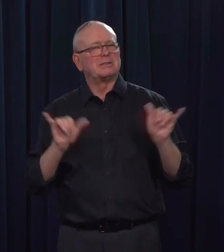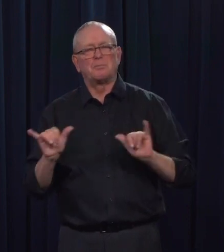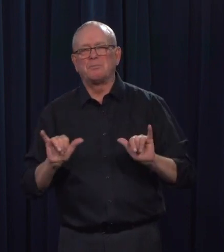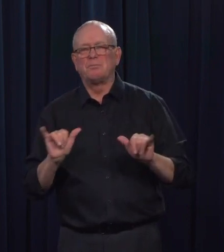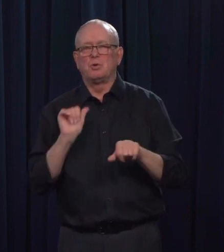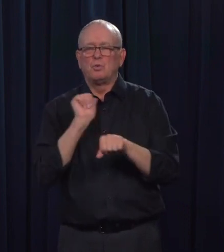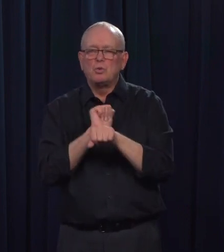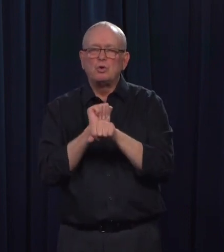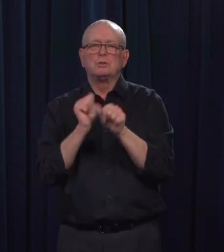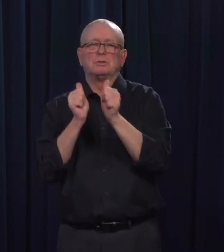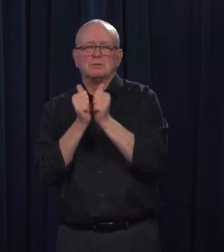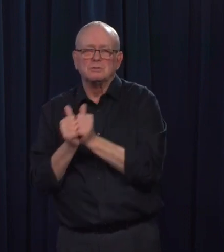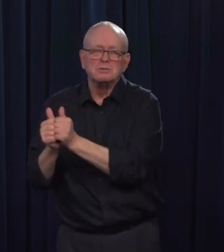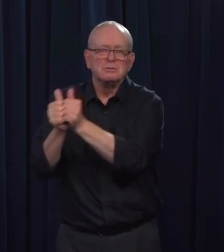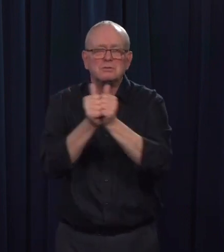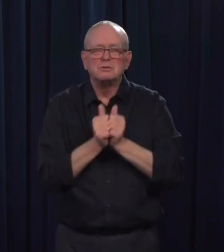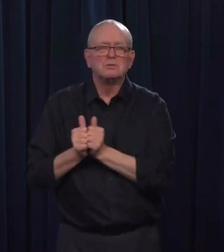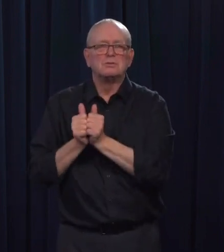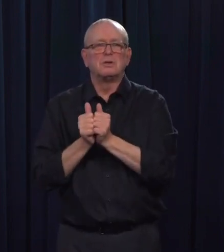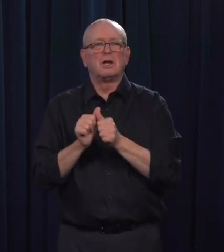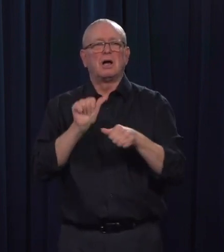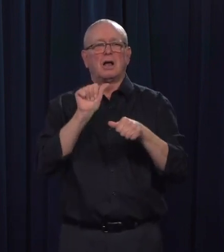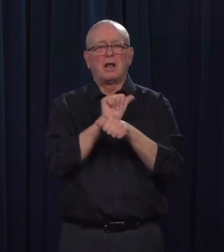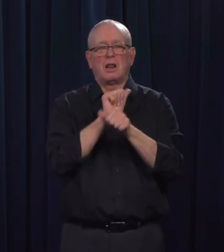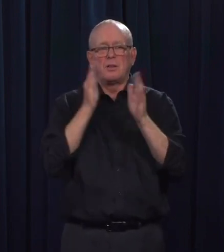and services that they need. Thank you.